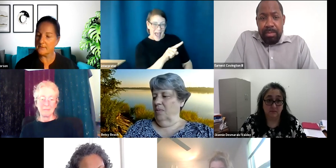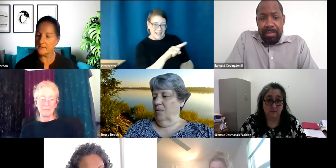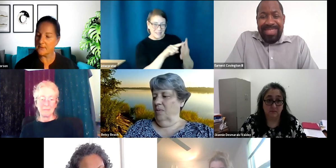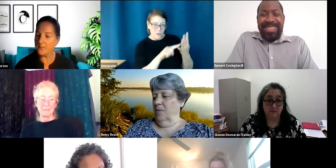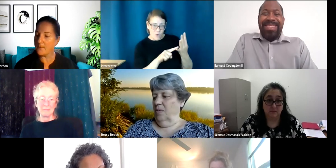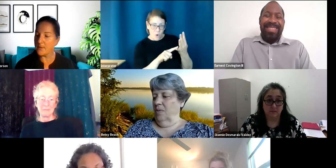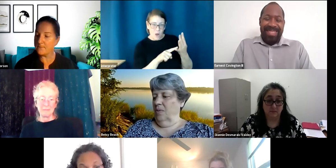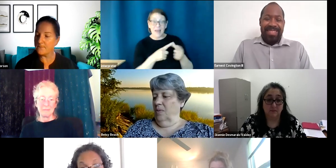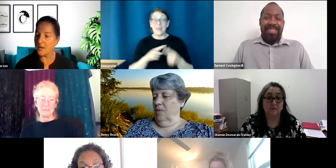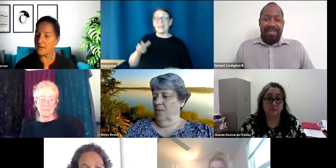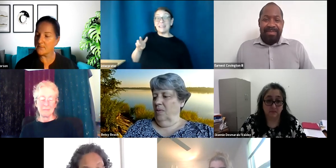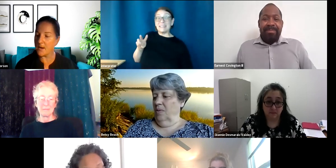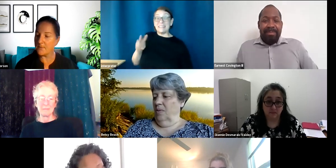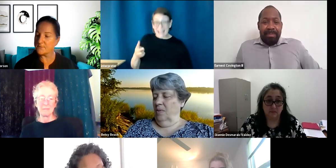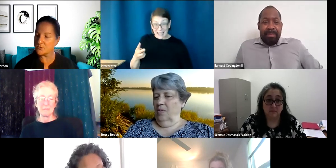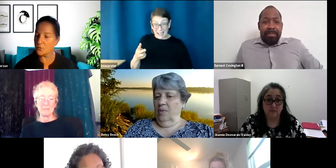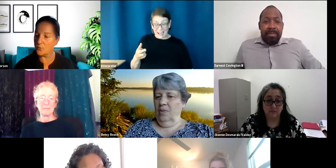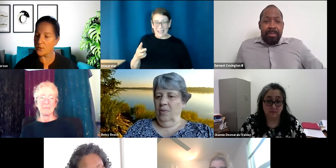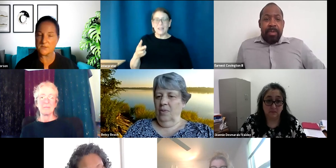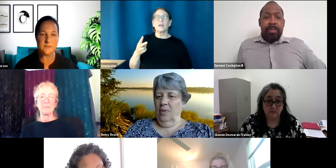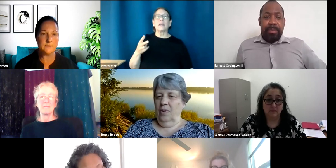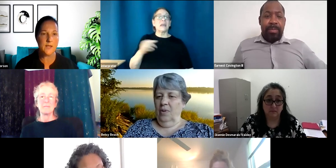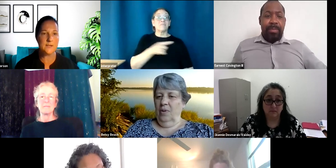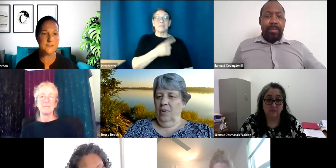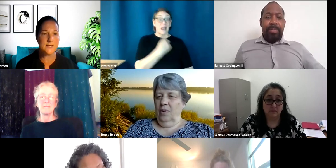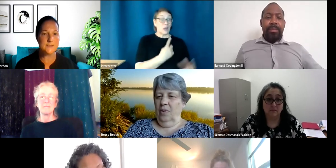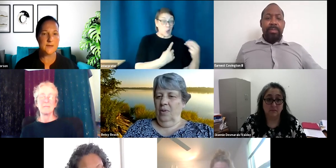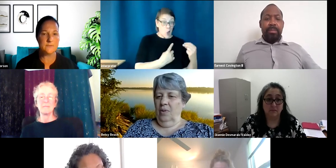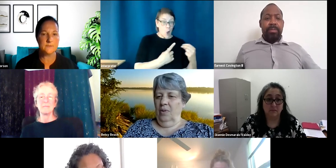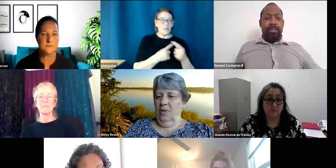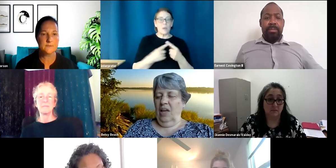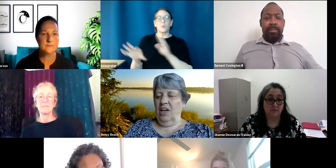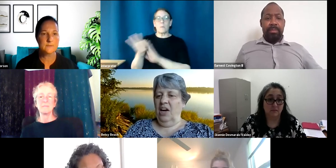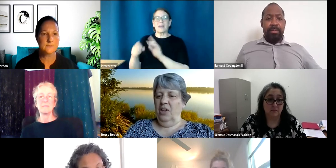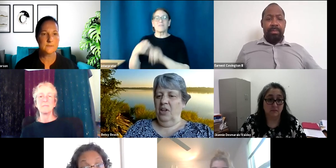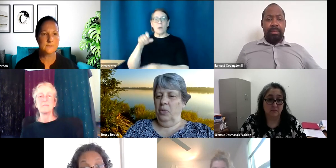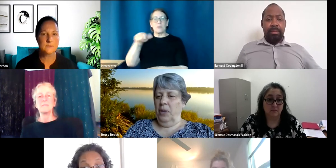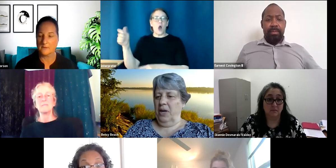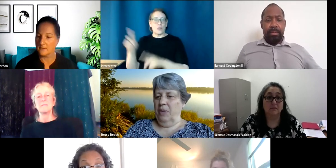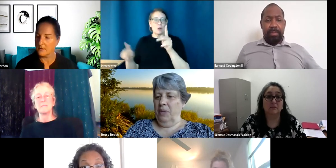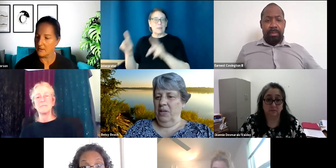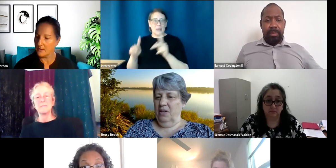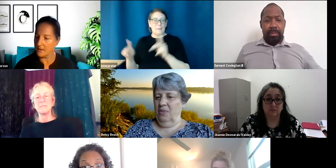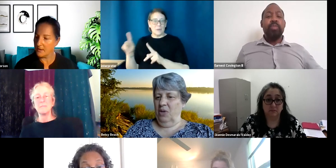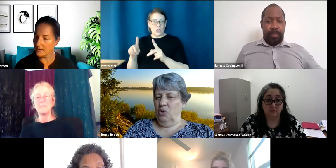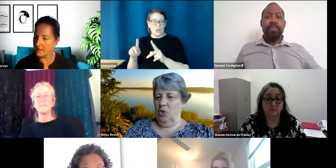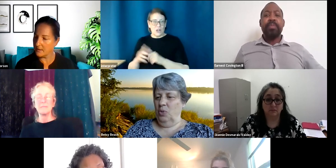the pop-up, uh, the pop-up school person. How does that sound? And Carolyn Obrecht maybe in round two.